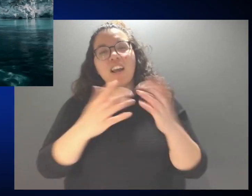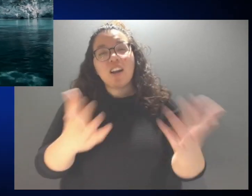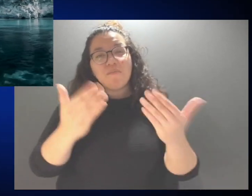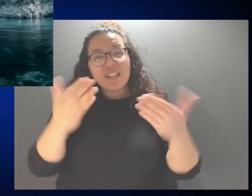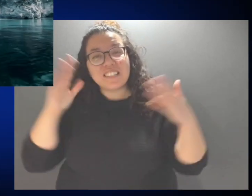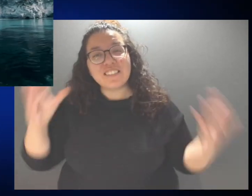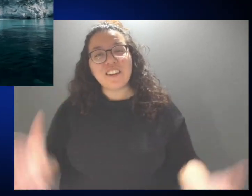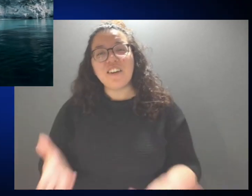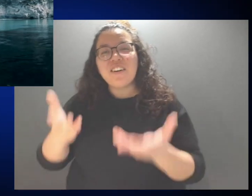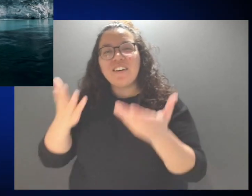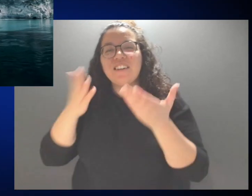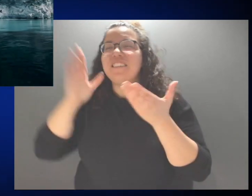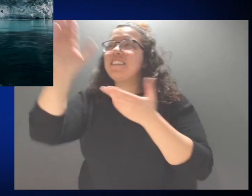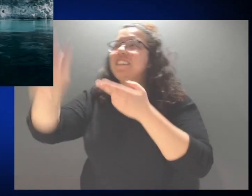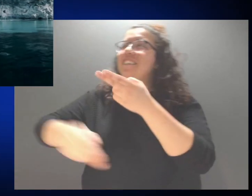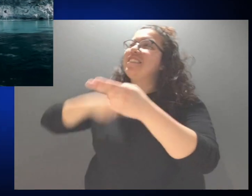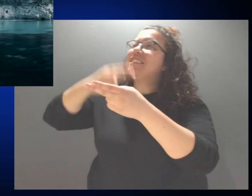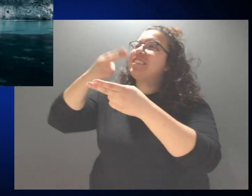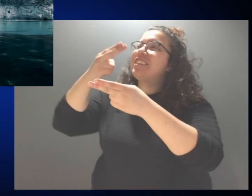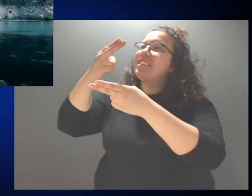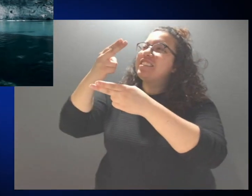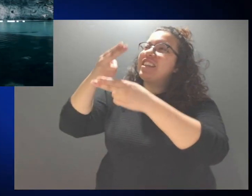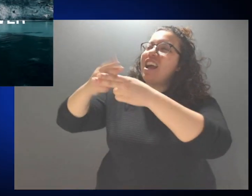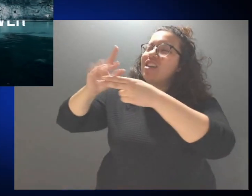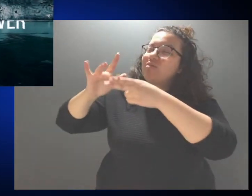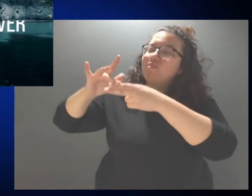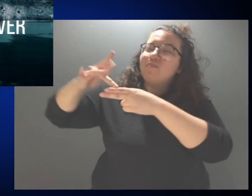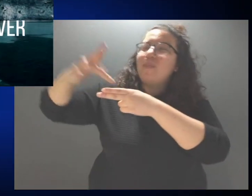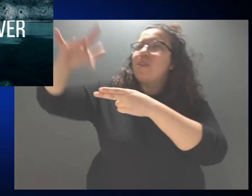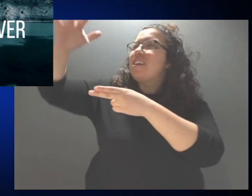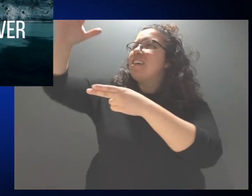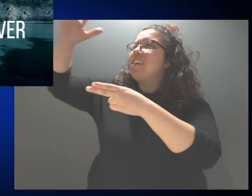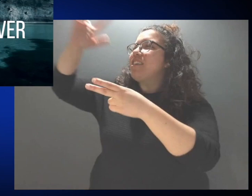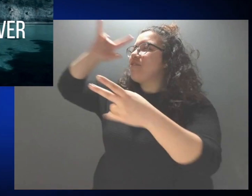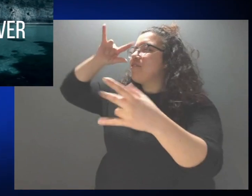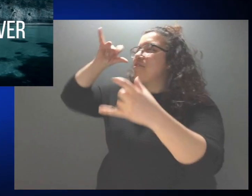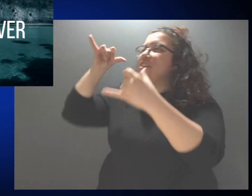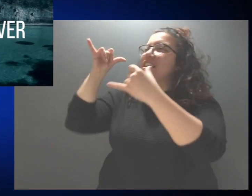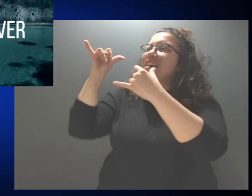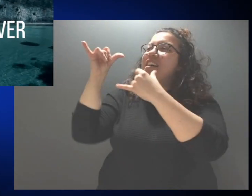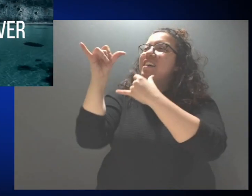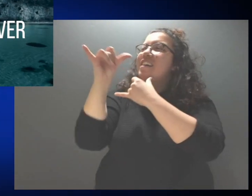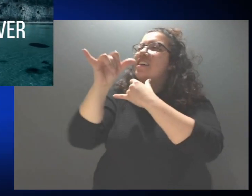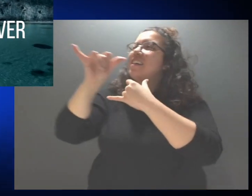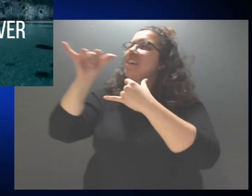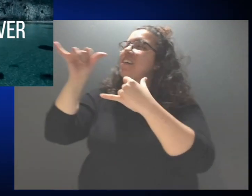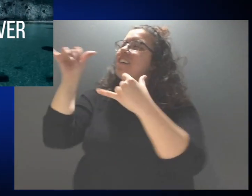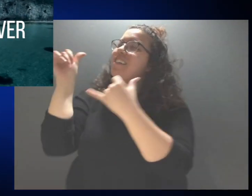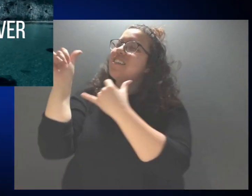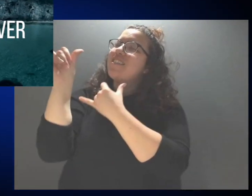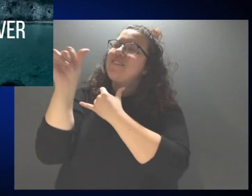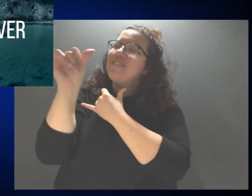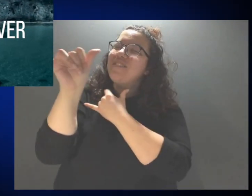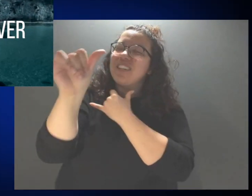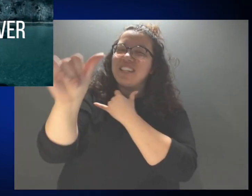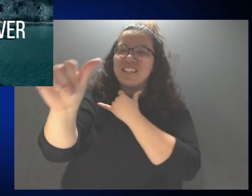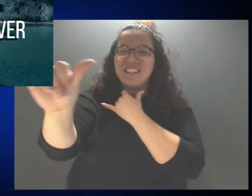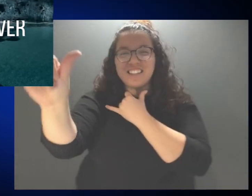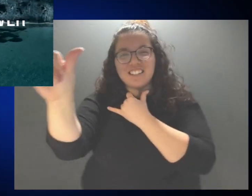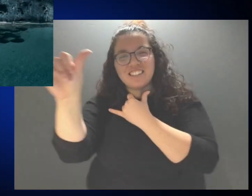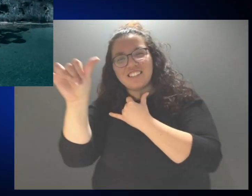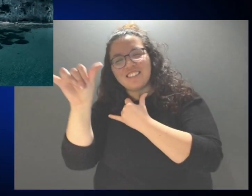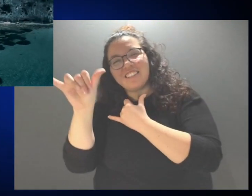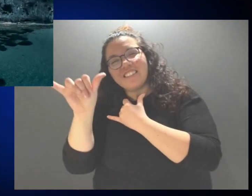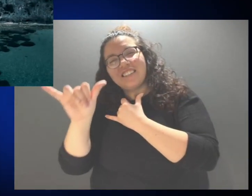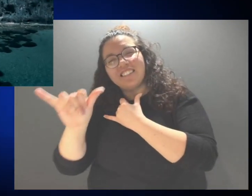Come exalt His name, forever.